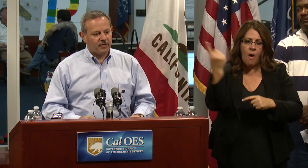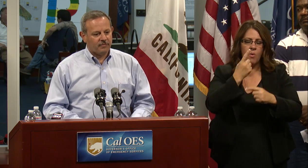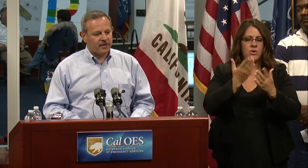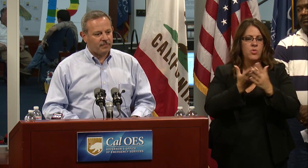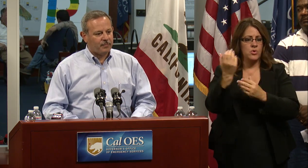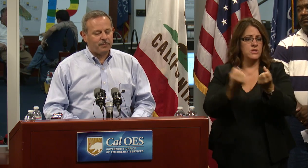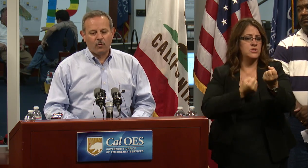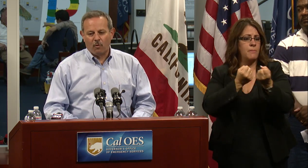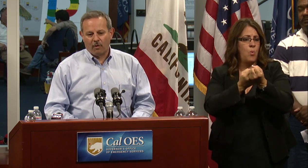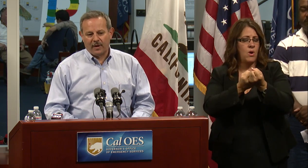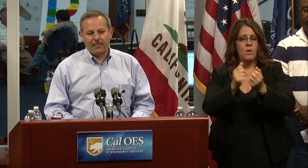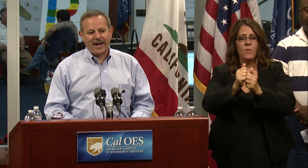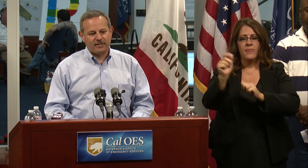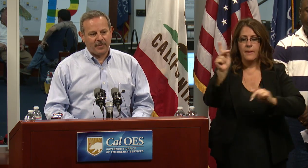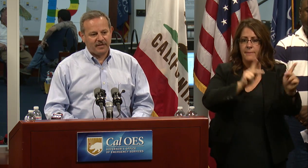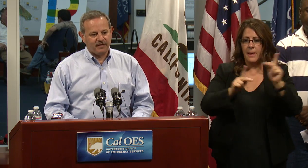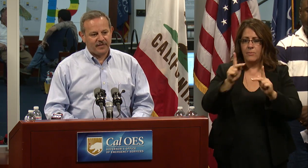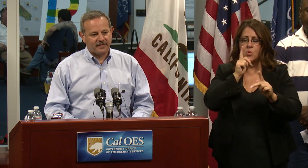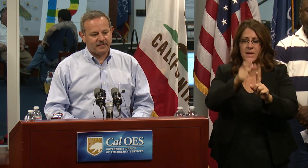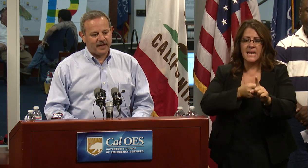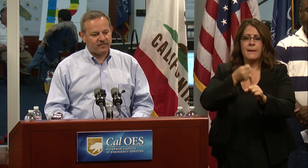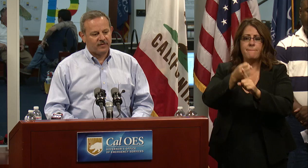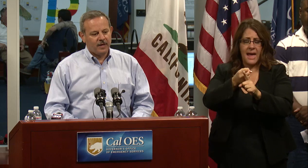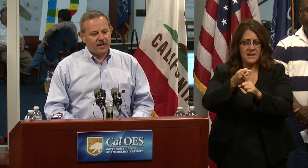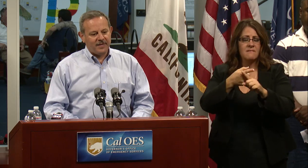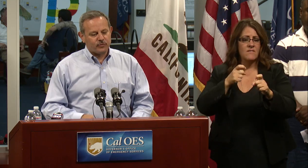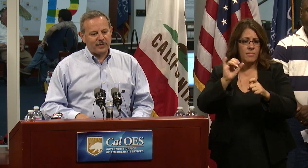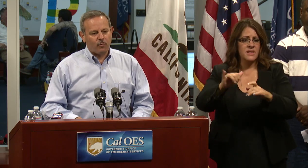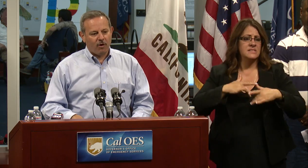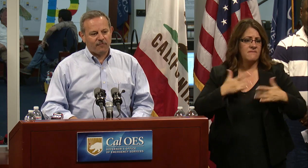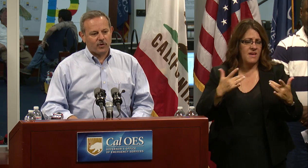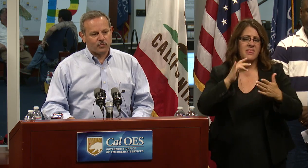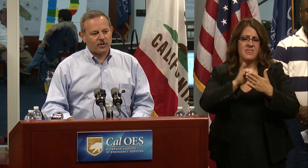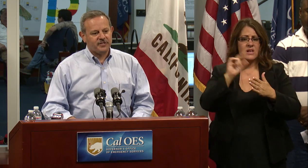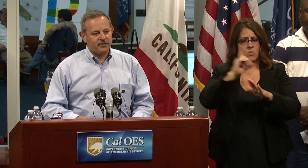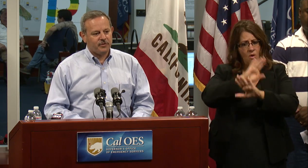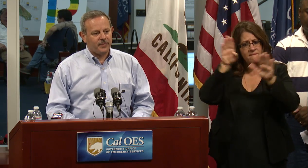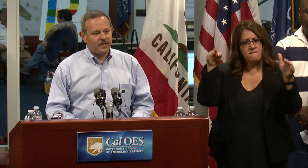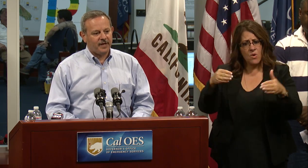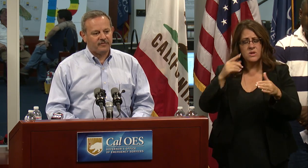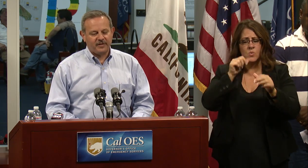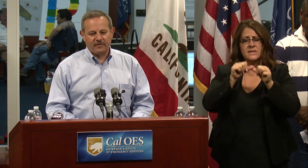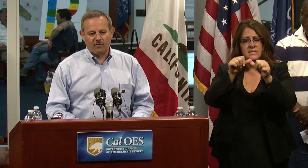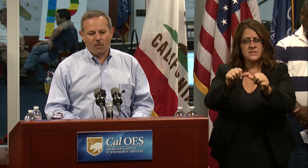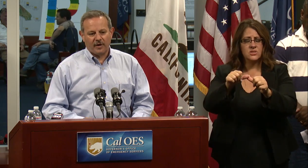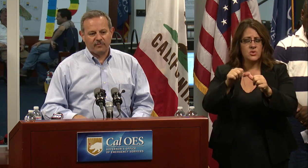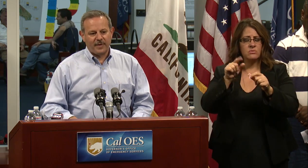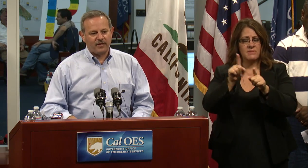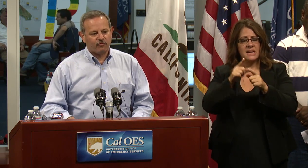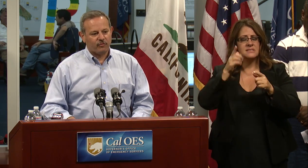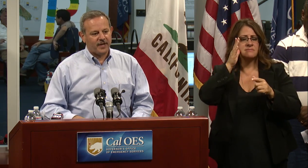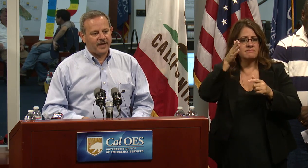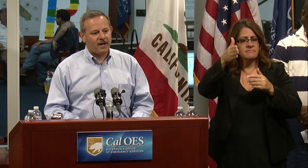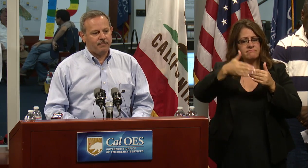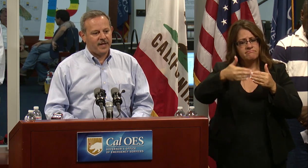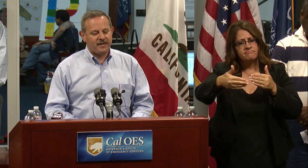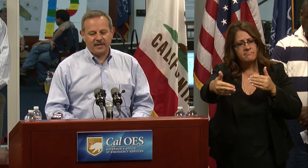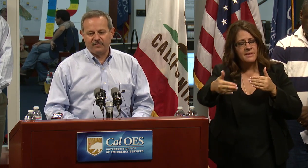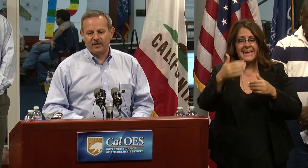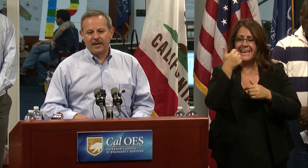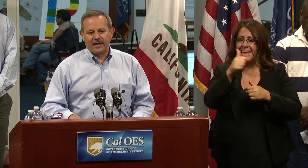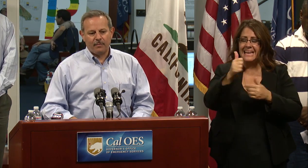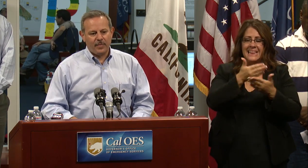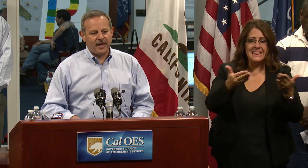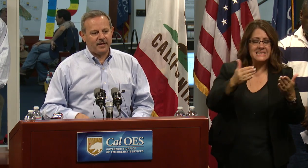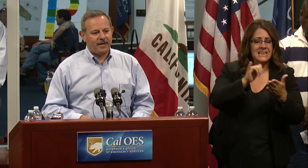the, the, the, the people who are impacted by the event. And that's, that's really where our focus will continue to be as the days go on is making sure that any unmet